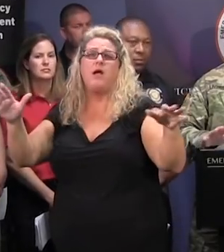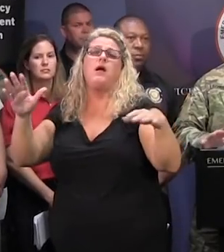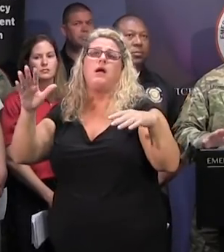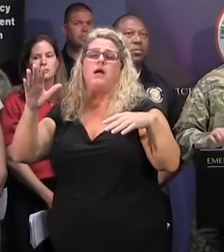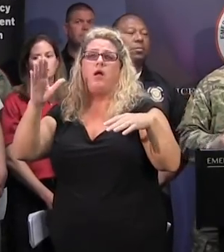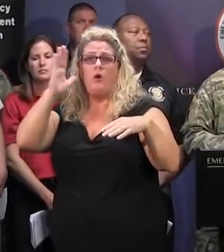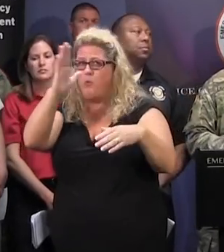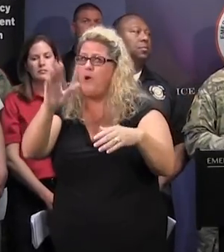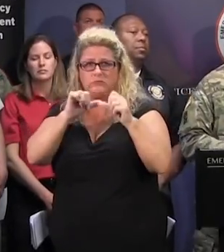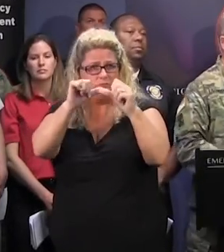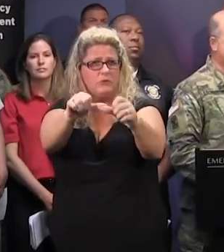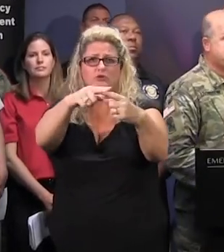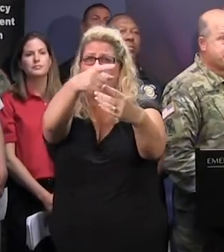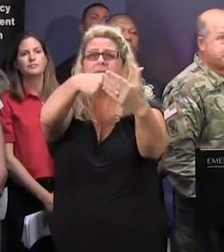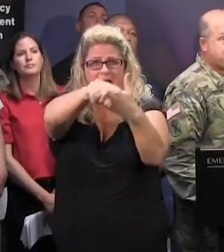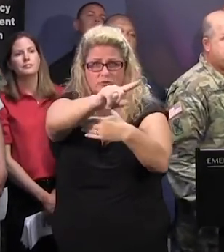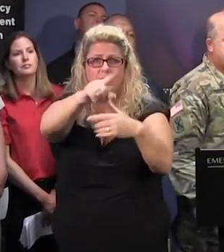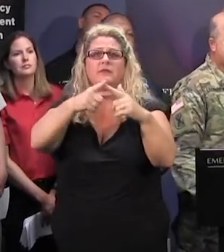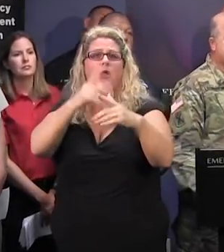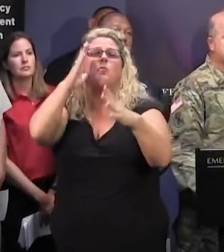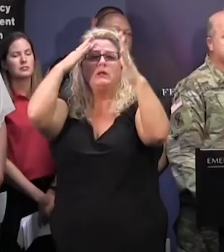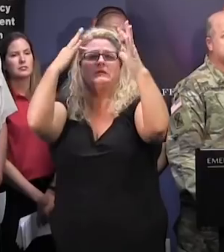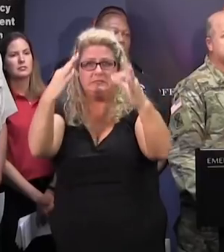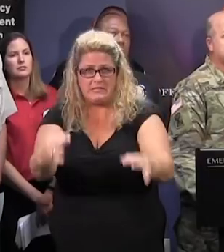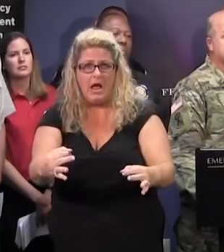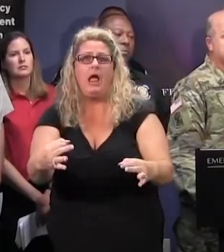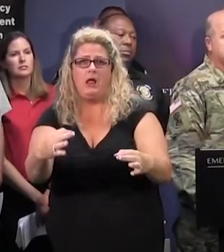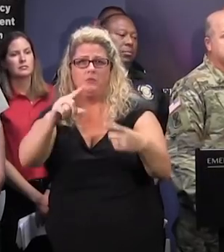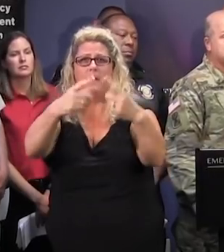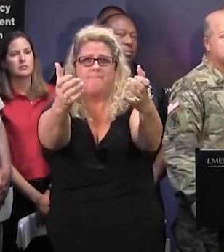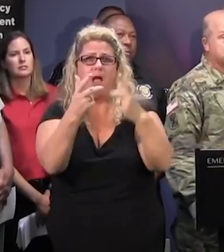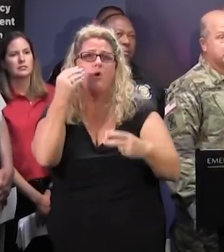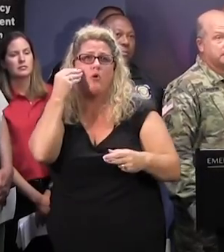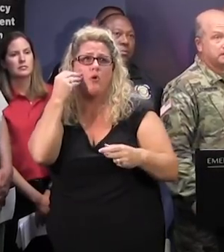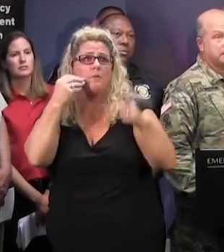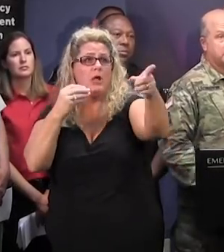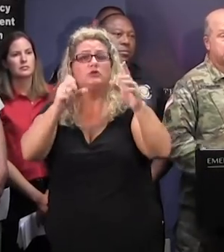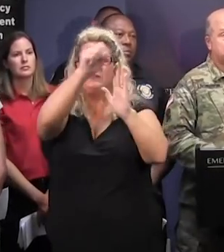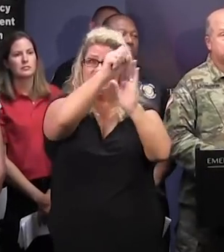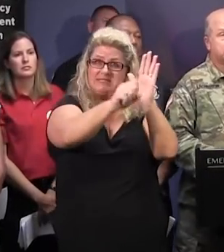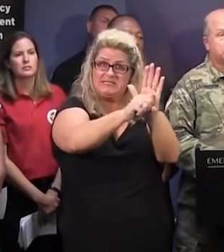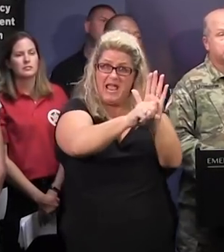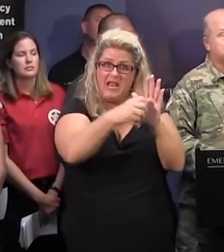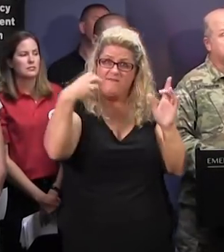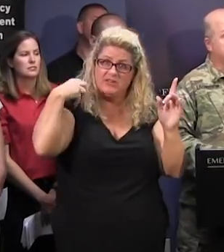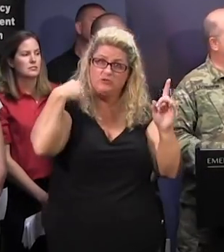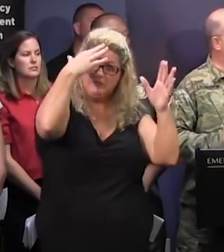home. So it's going to be a while. So to clarify, that would ultimately be a state decision for specific areas as to when they can come back?